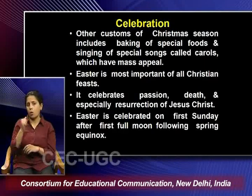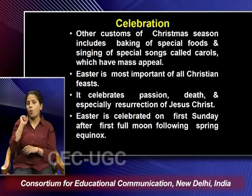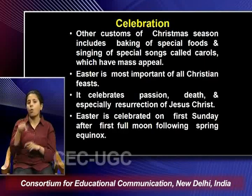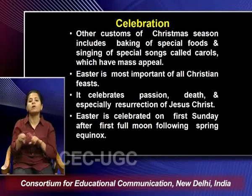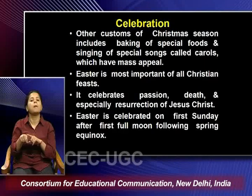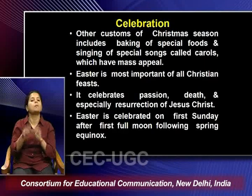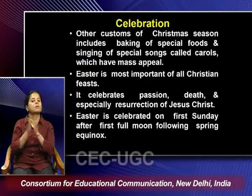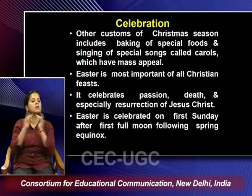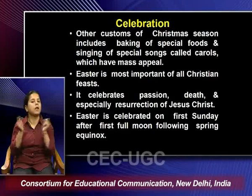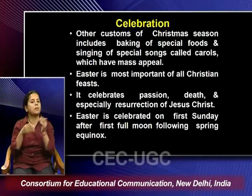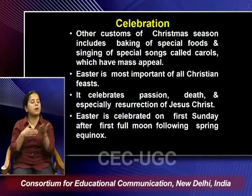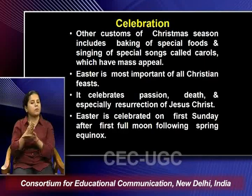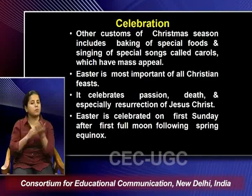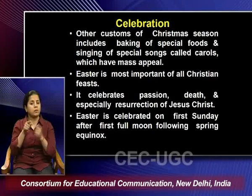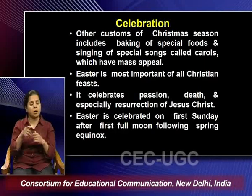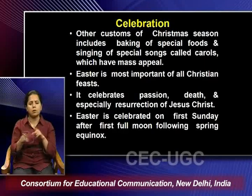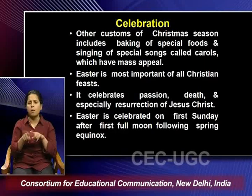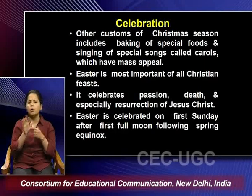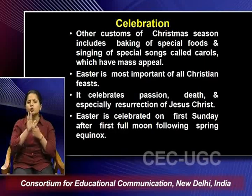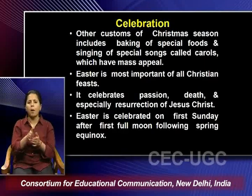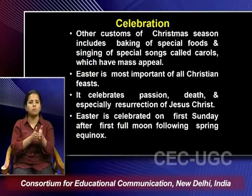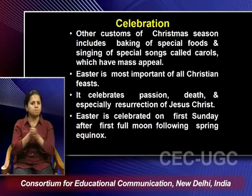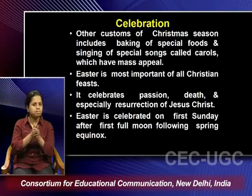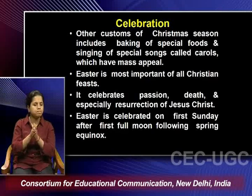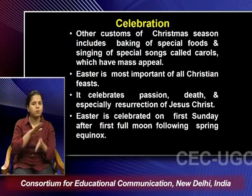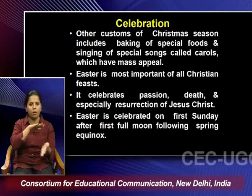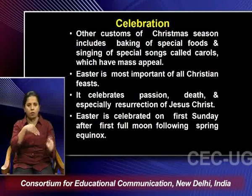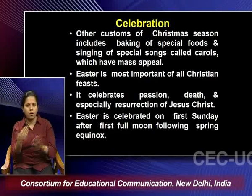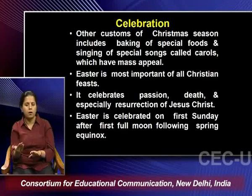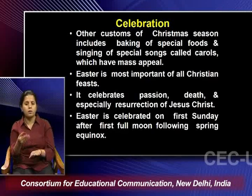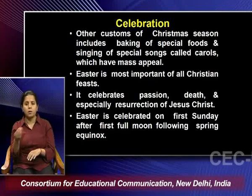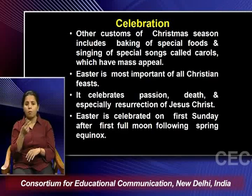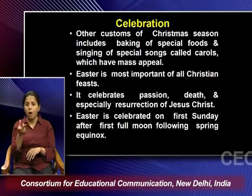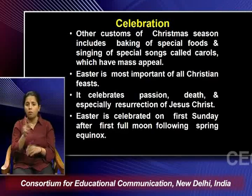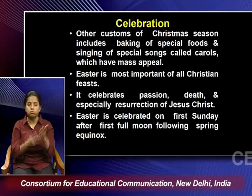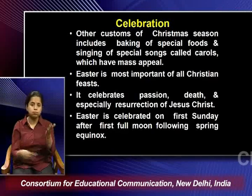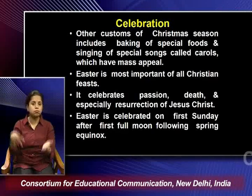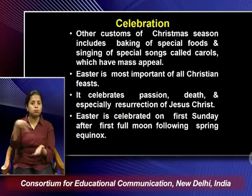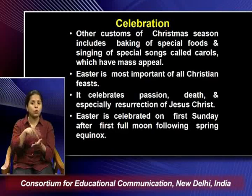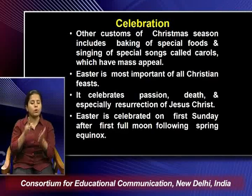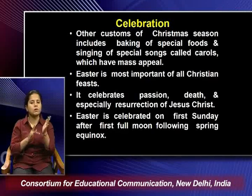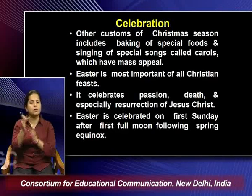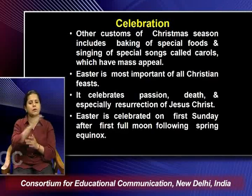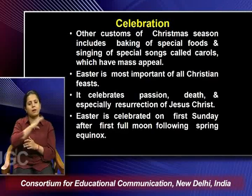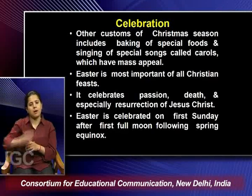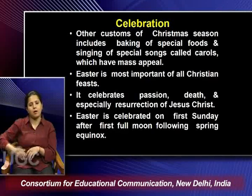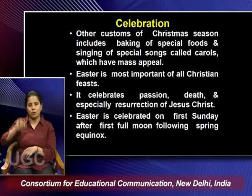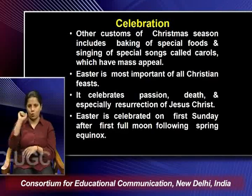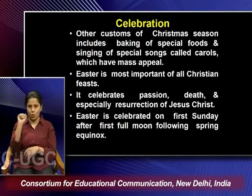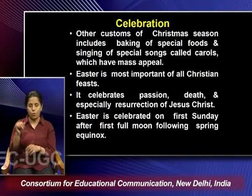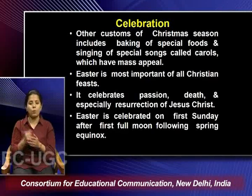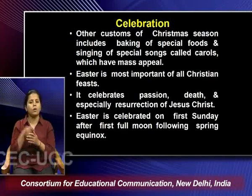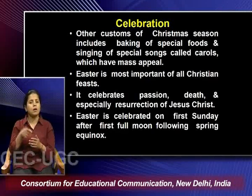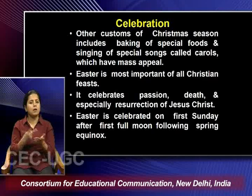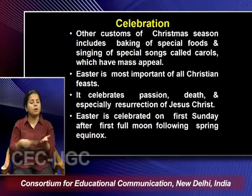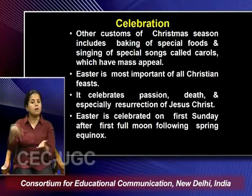it celebrates passion, death and especially resurrection of Jesus Christ. So Easter